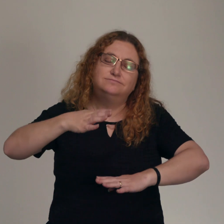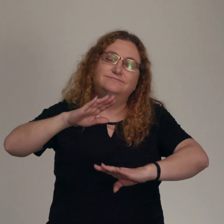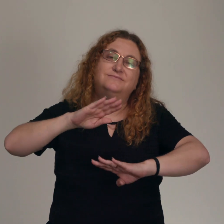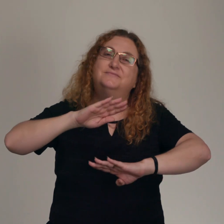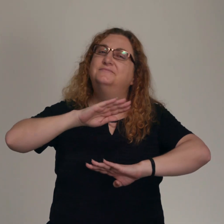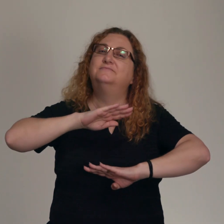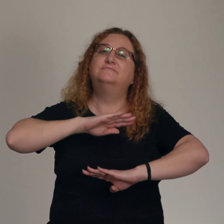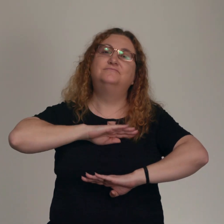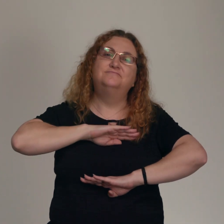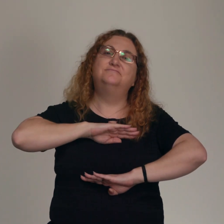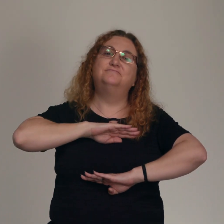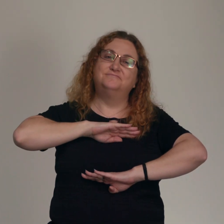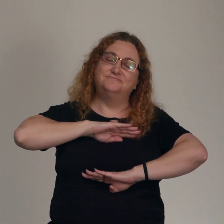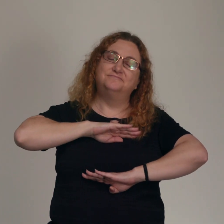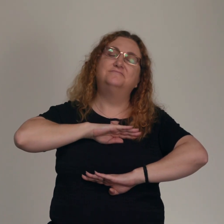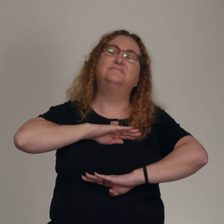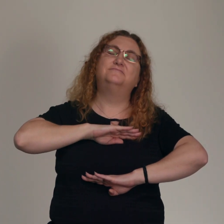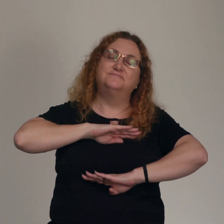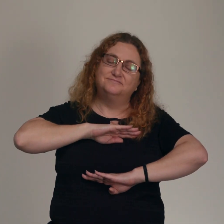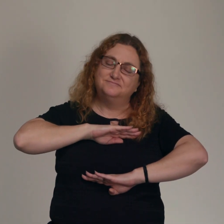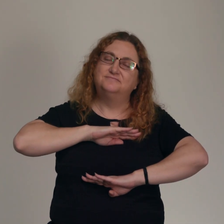glorified as you